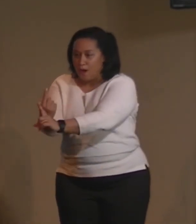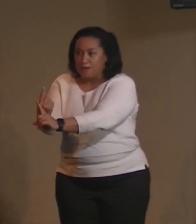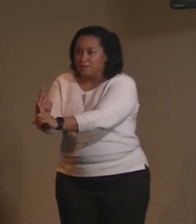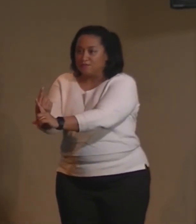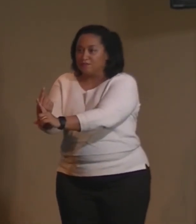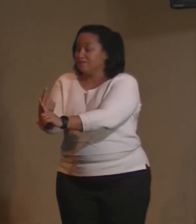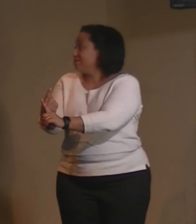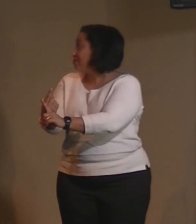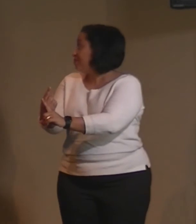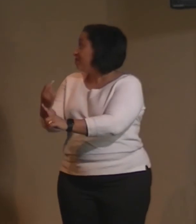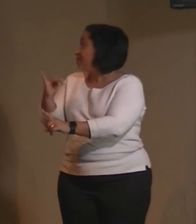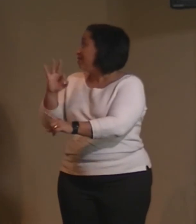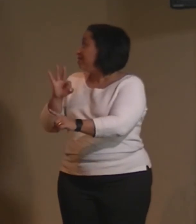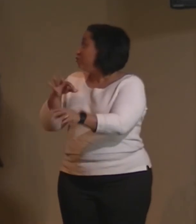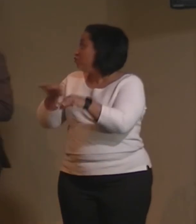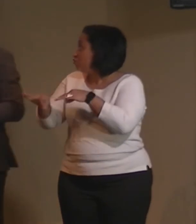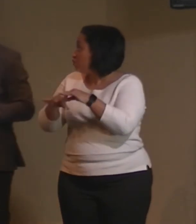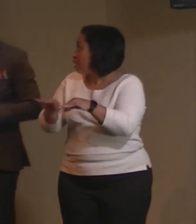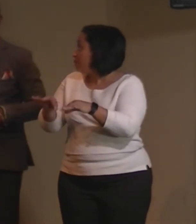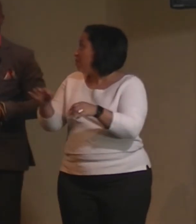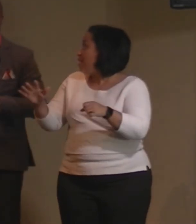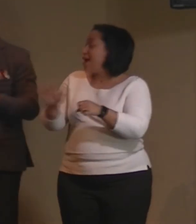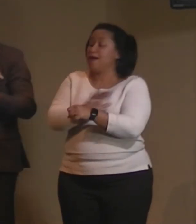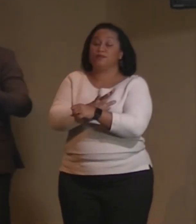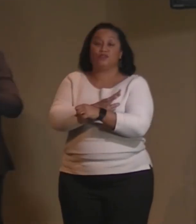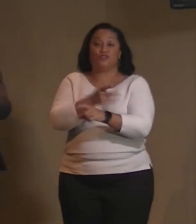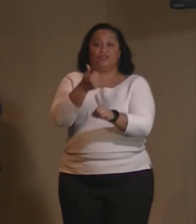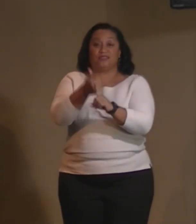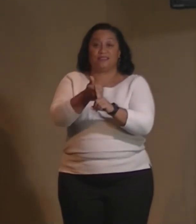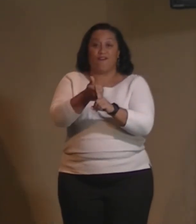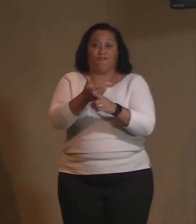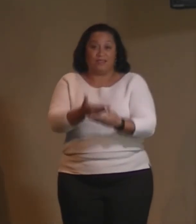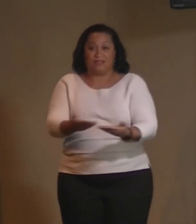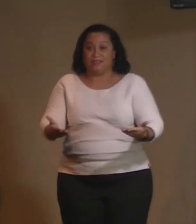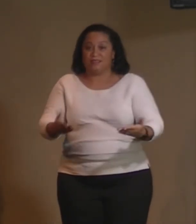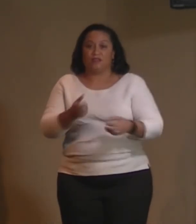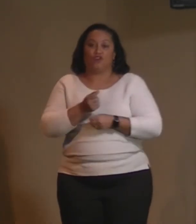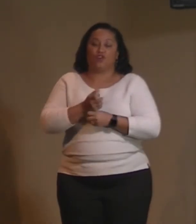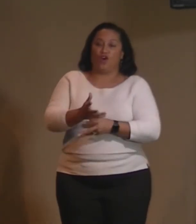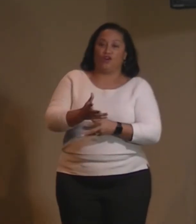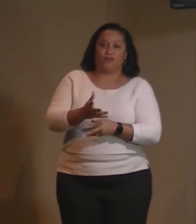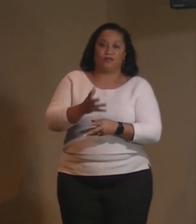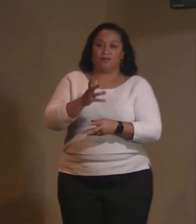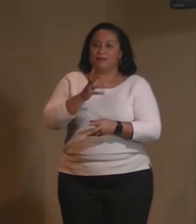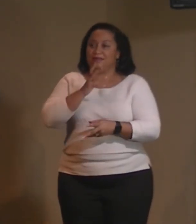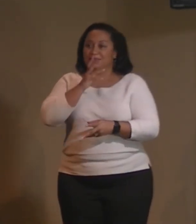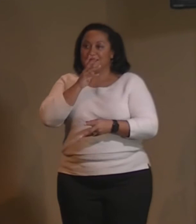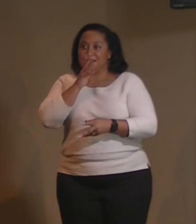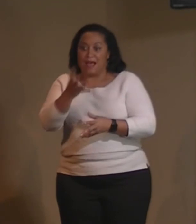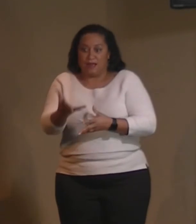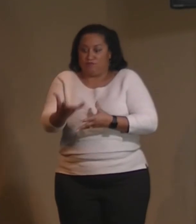absolute, and self-existing cause. This one manifests itself in and through all creation, but is not absorbed by its creation.